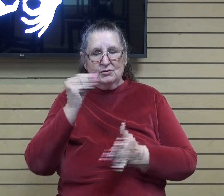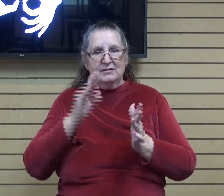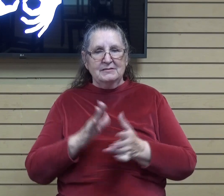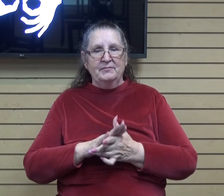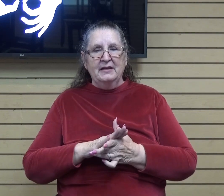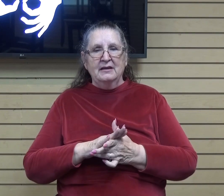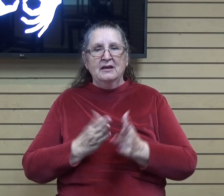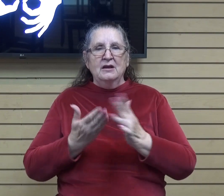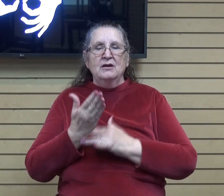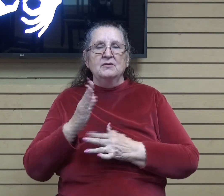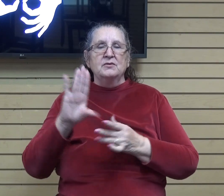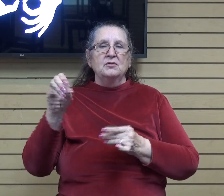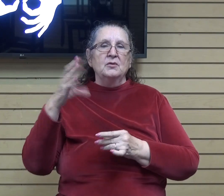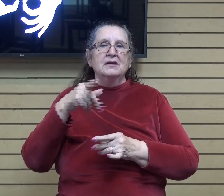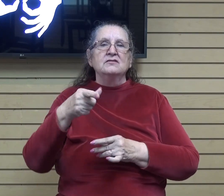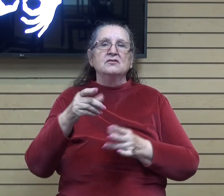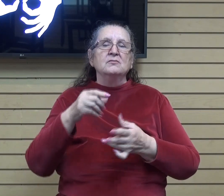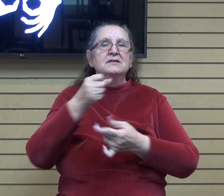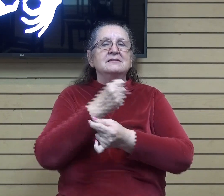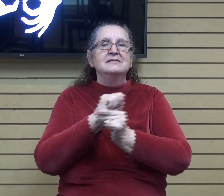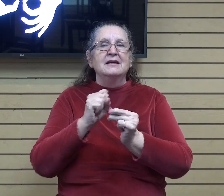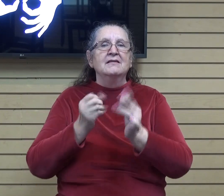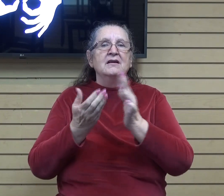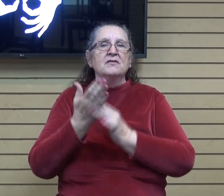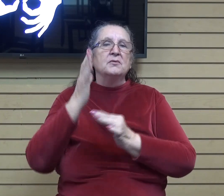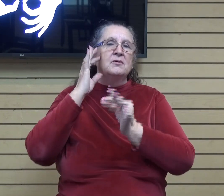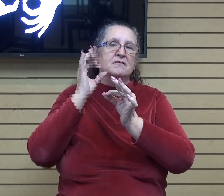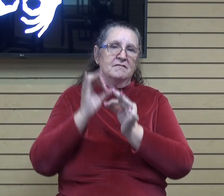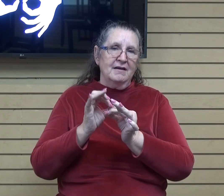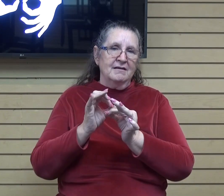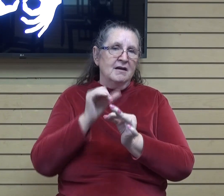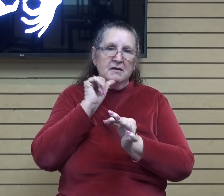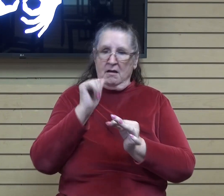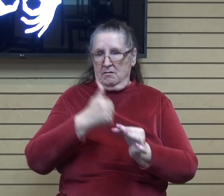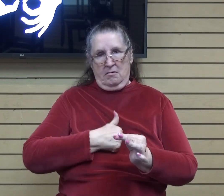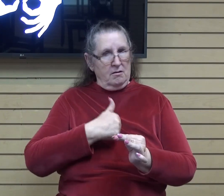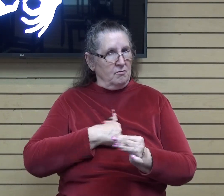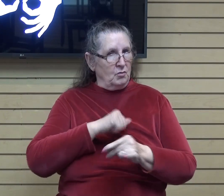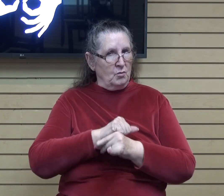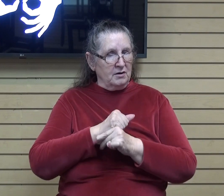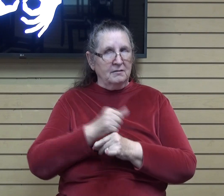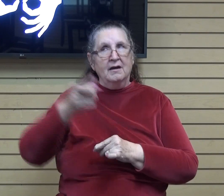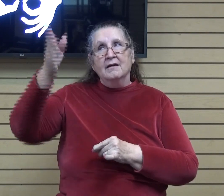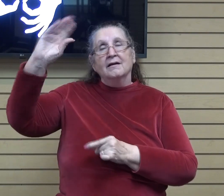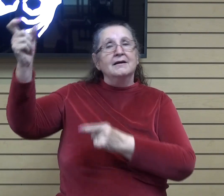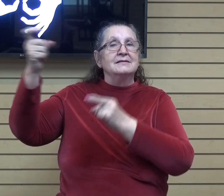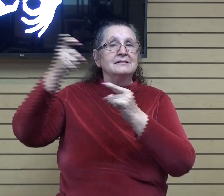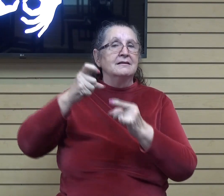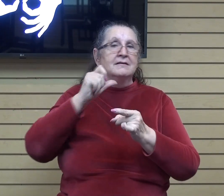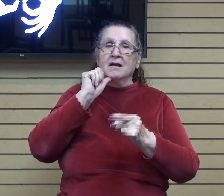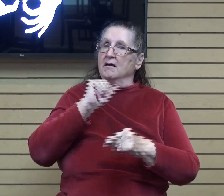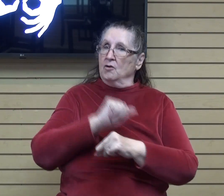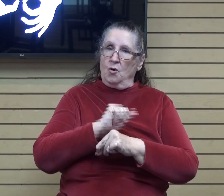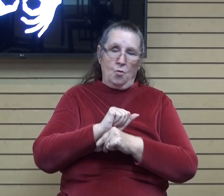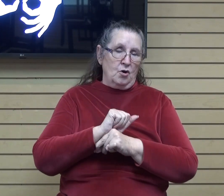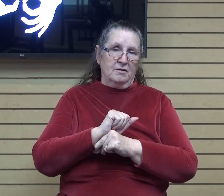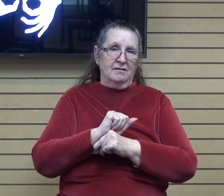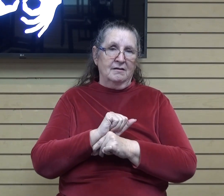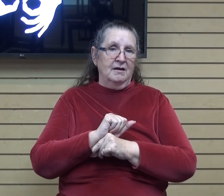For by grace you've been saved, through faith. It's not our own doing. It's the gift of God, not a result of works. So no one can boast.